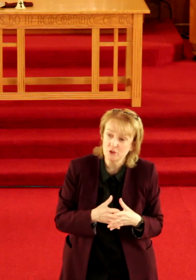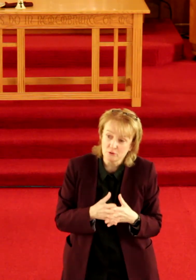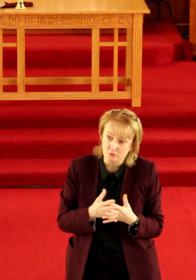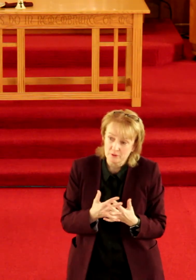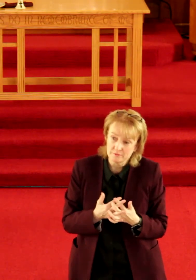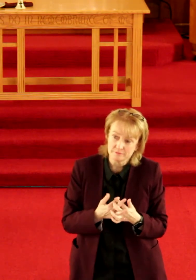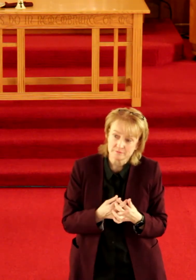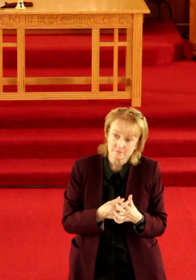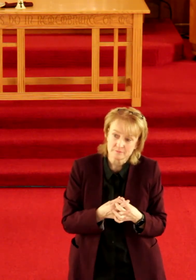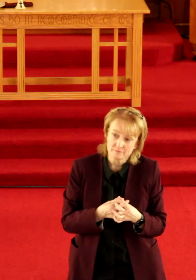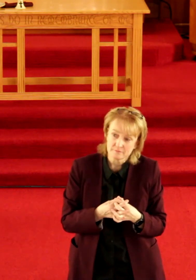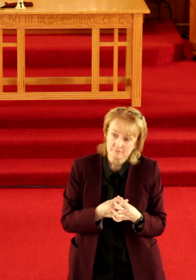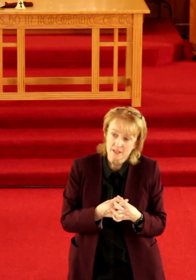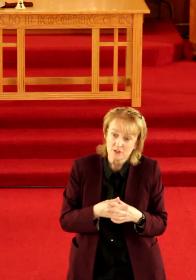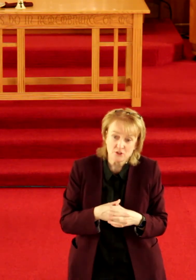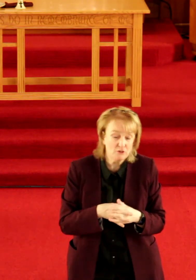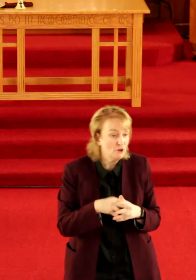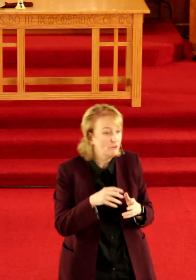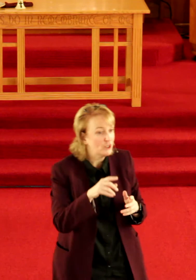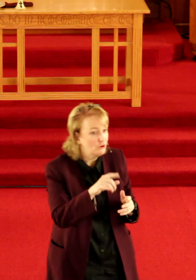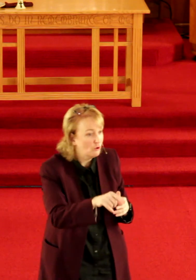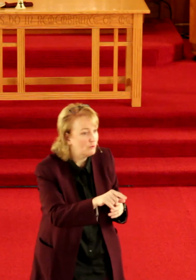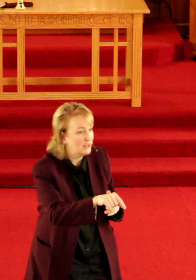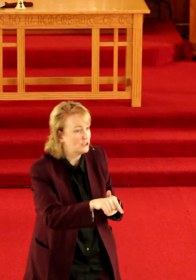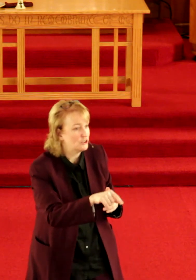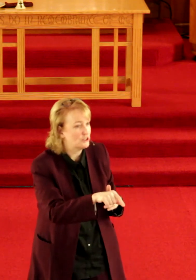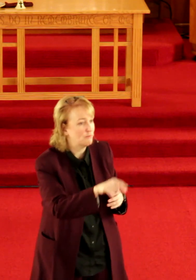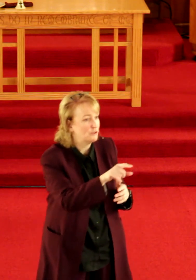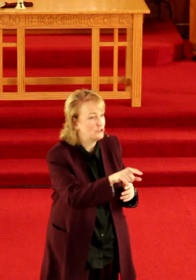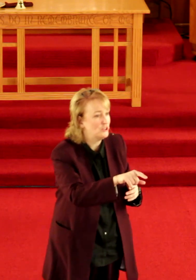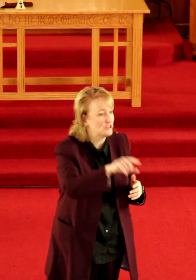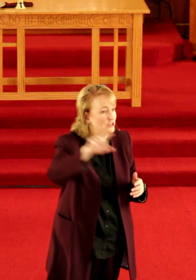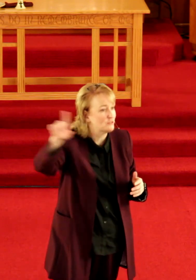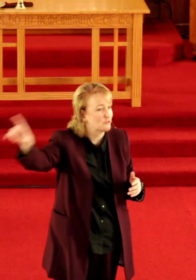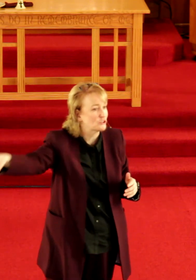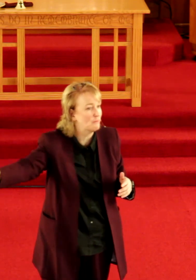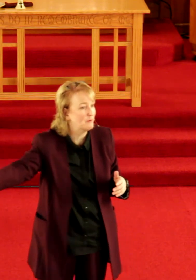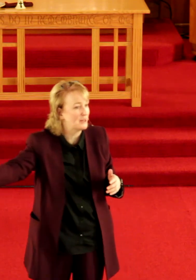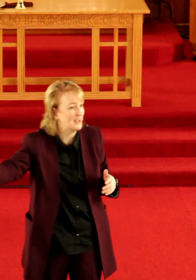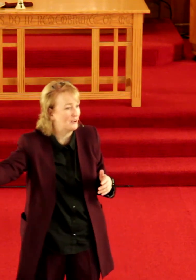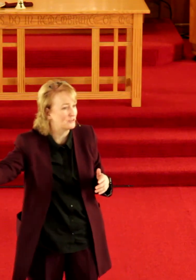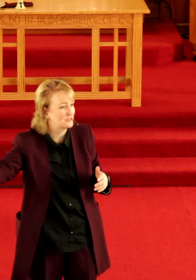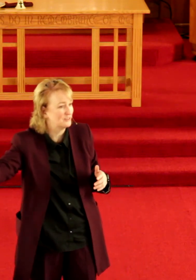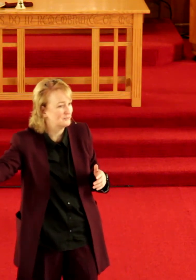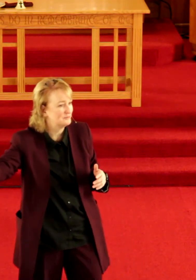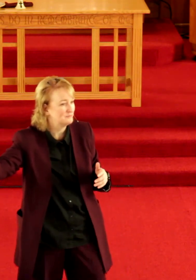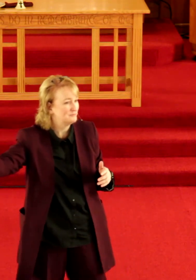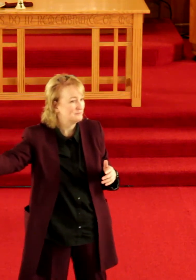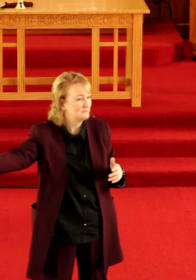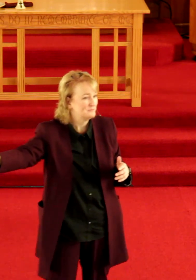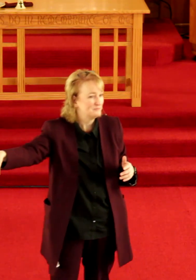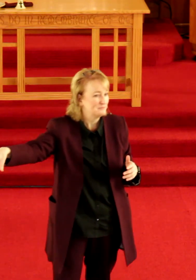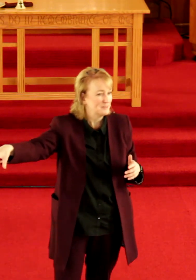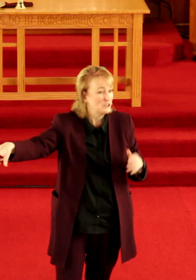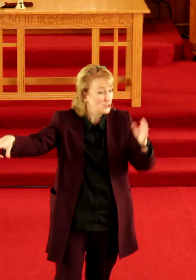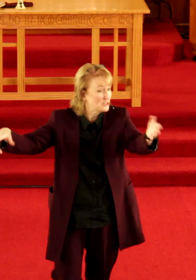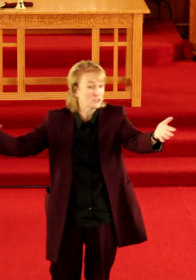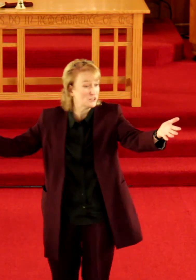you do you know that your relationship with Jesus is for somebody else Jesus can